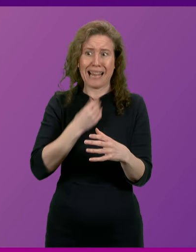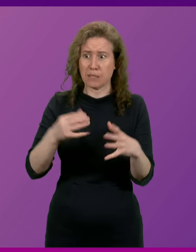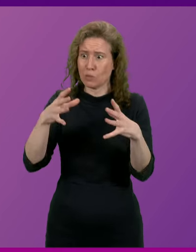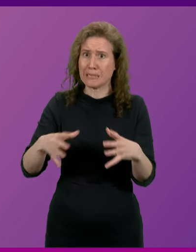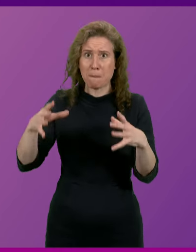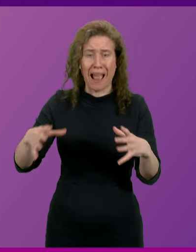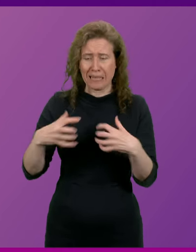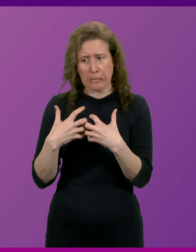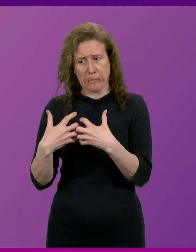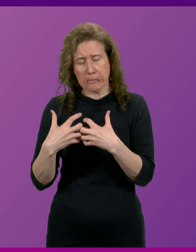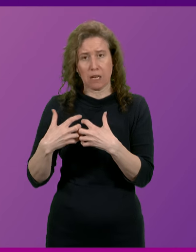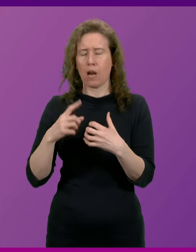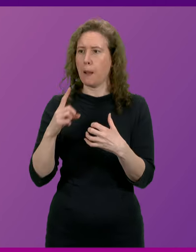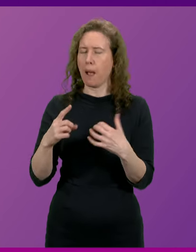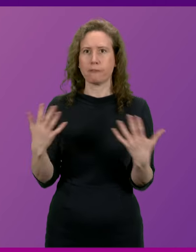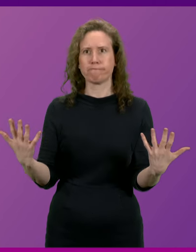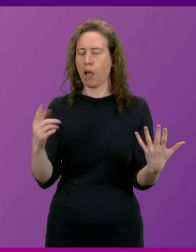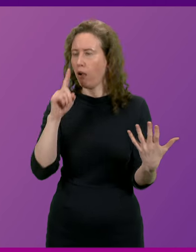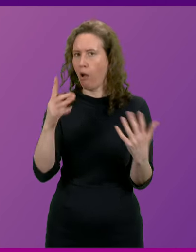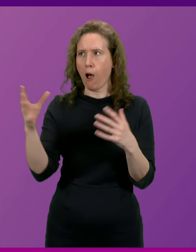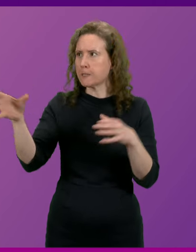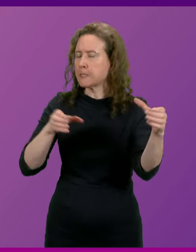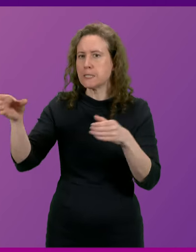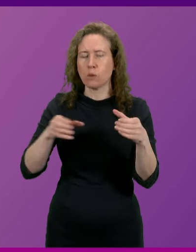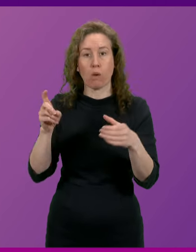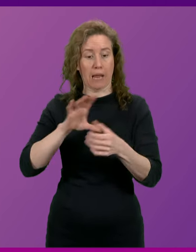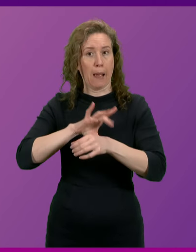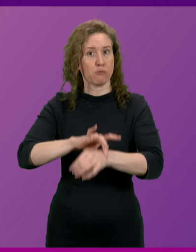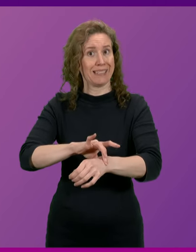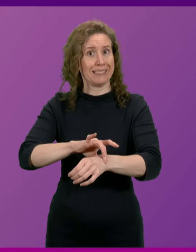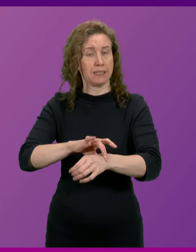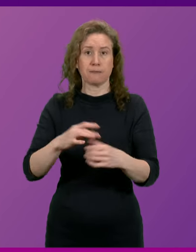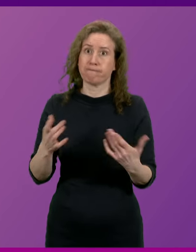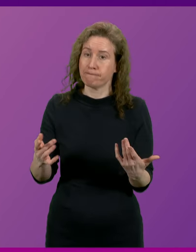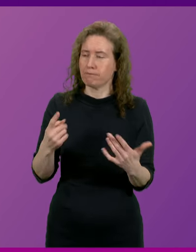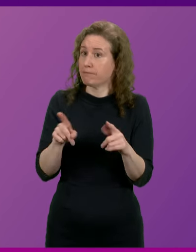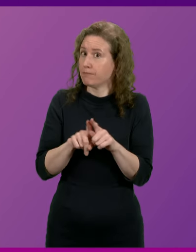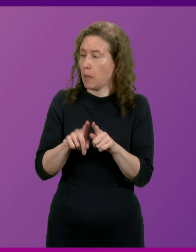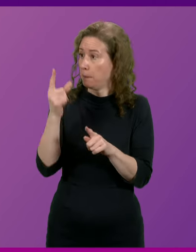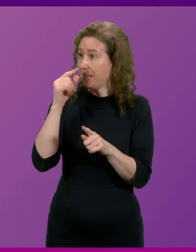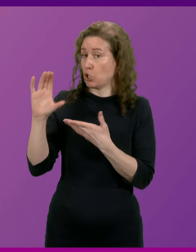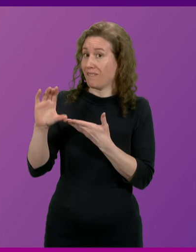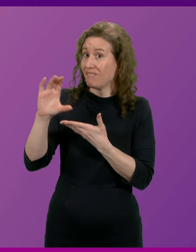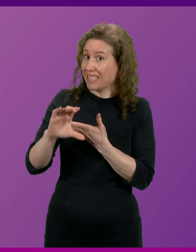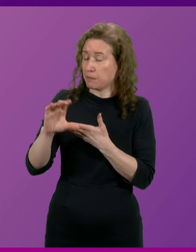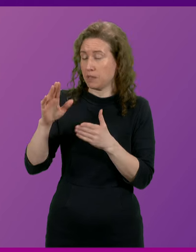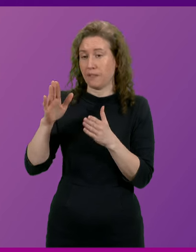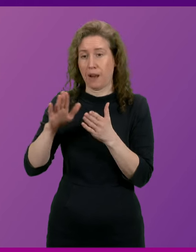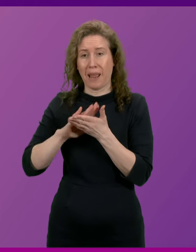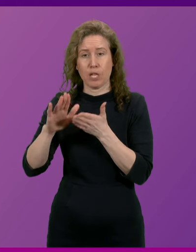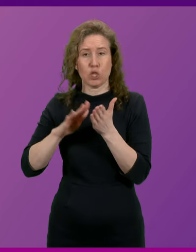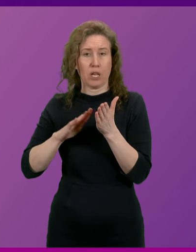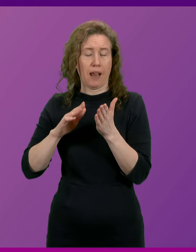expand. However, there's a severe shortage of apprentices. This is also a message from potential investment from Excel CC